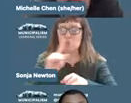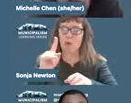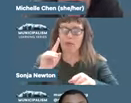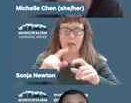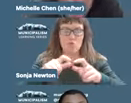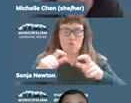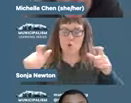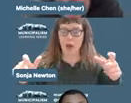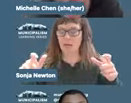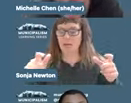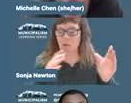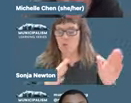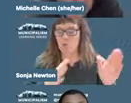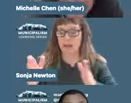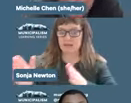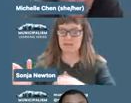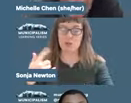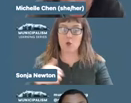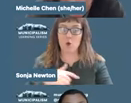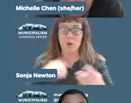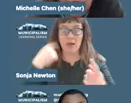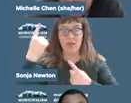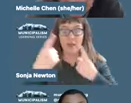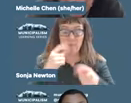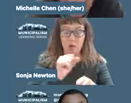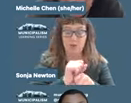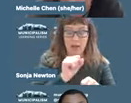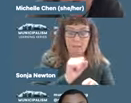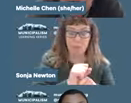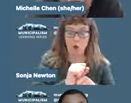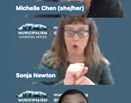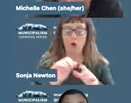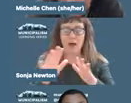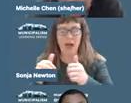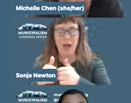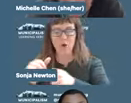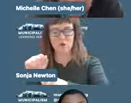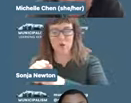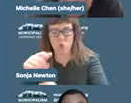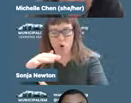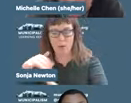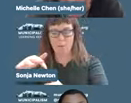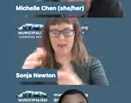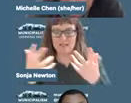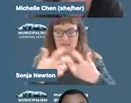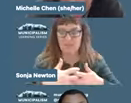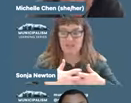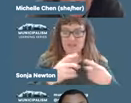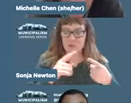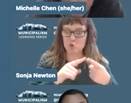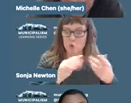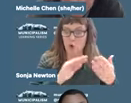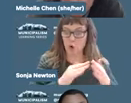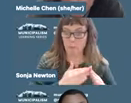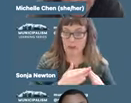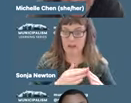question of labor, we have to contemplate how the workplace fits into the organization of urban space and how labor organizing